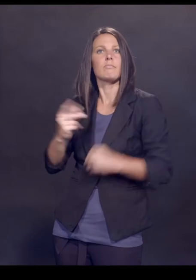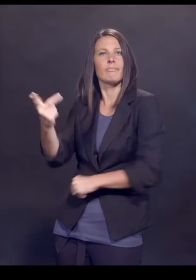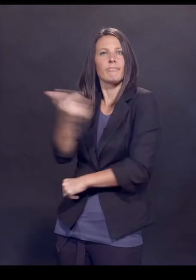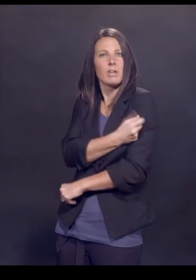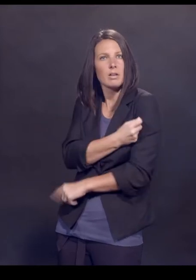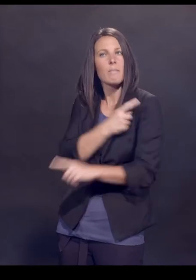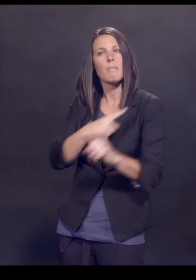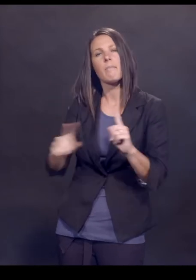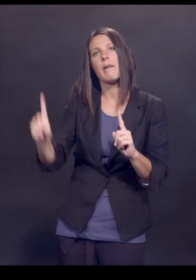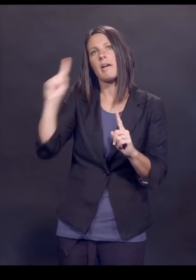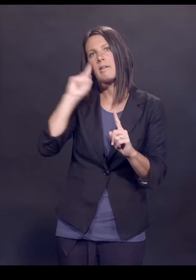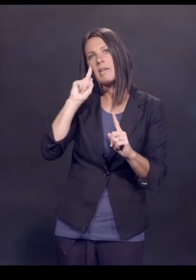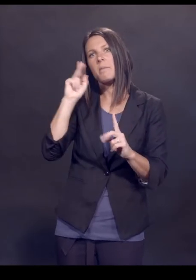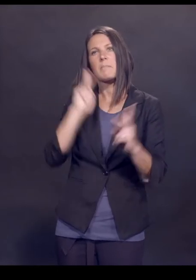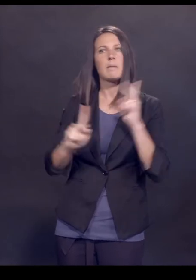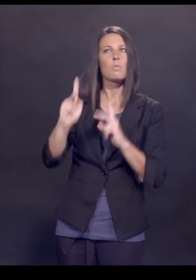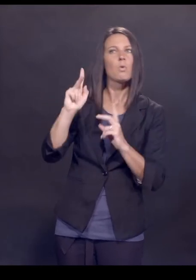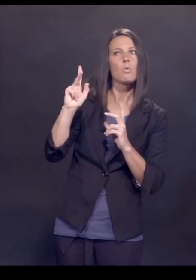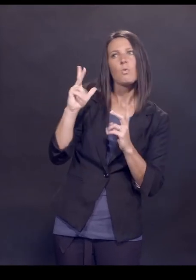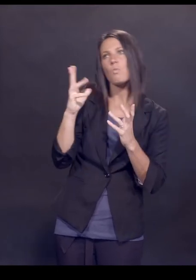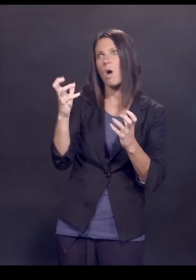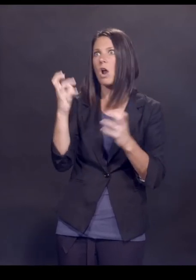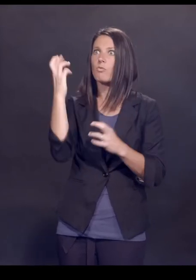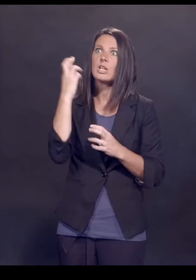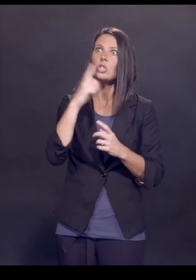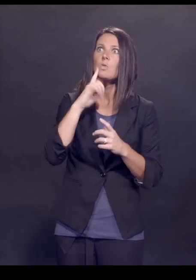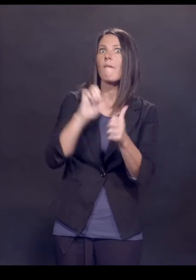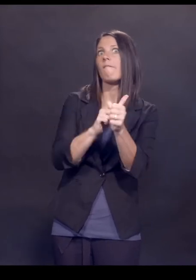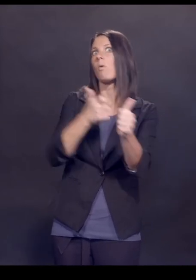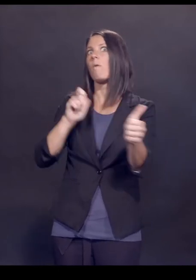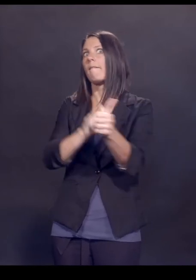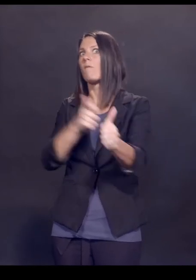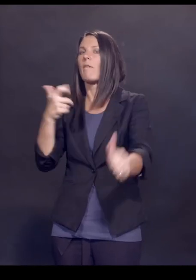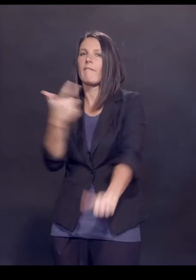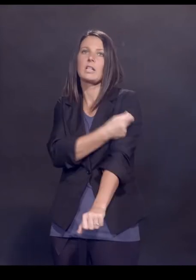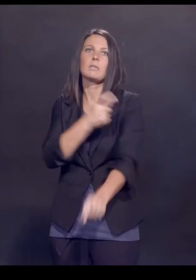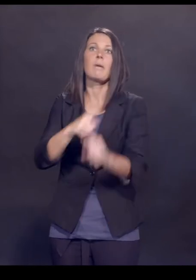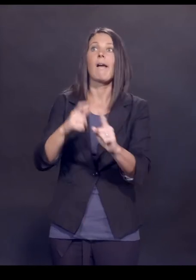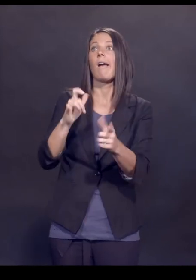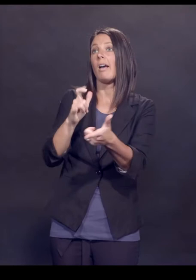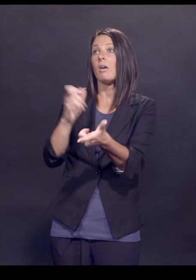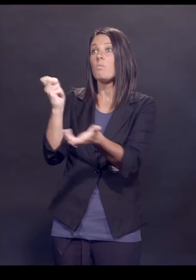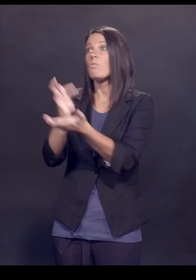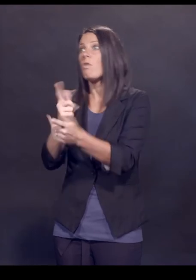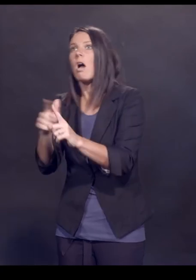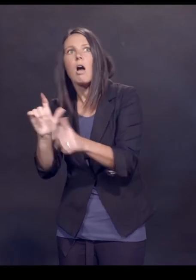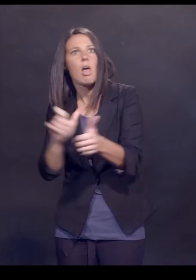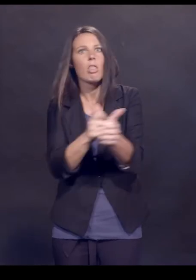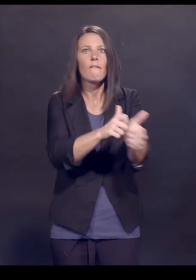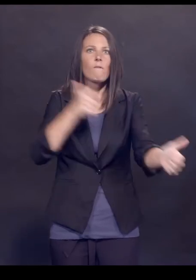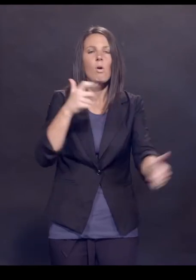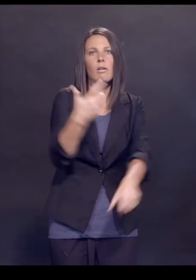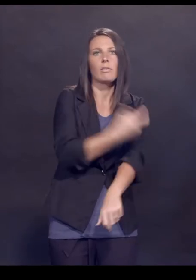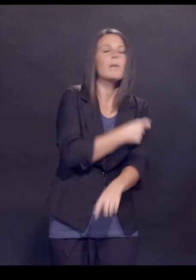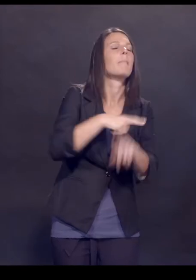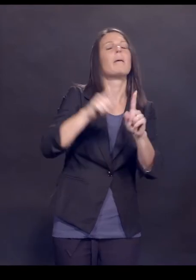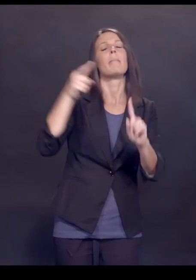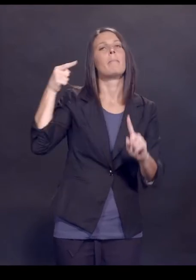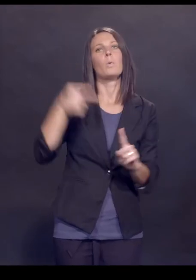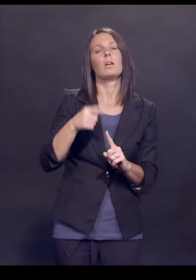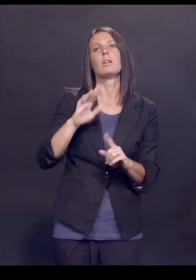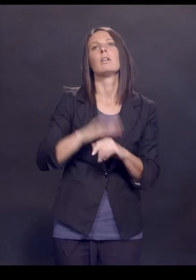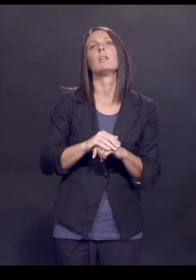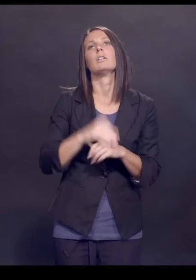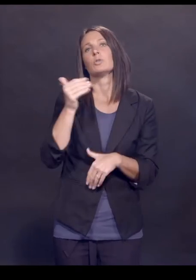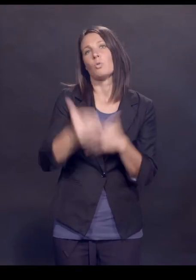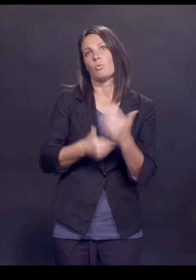of that. I think that people are just looking for reasons not to get it. And if they don't have that one, they'll come up with another one. But I hope I'm wrong. In any case, so let's